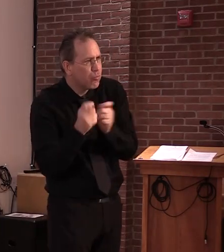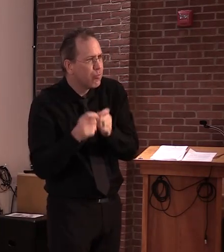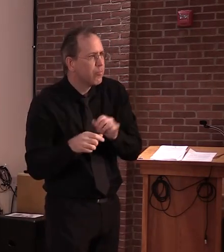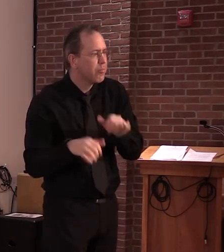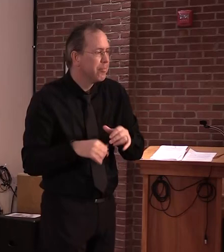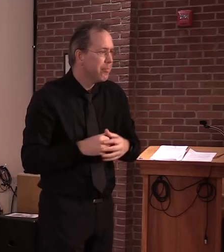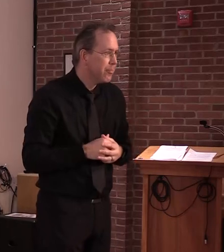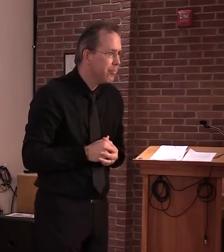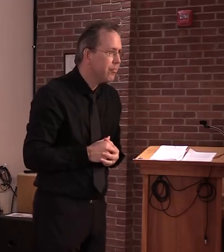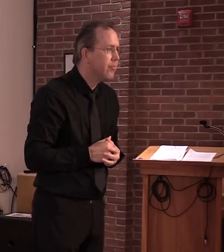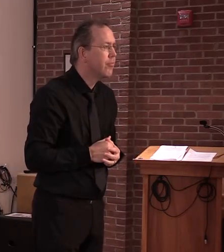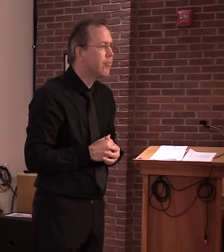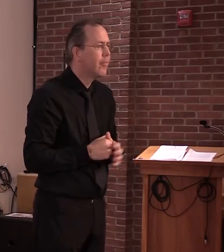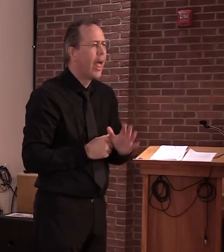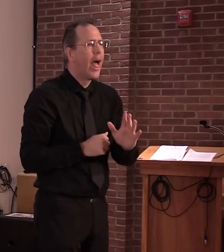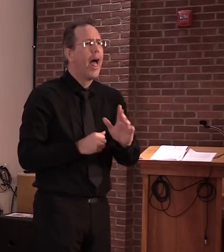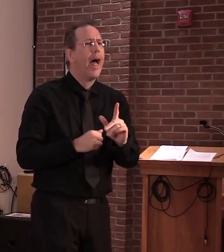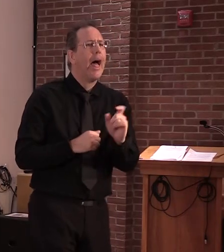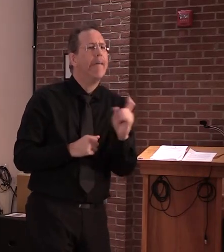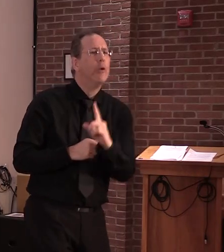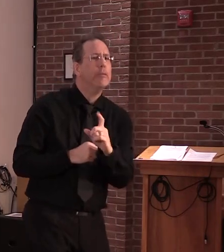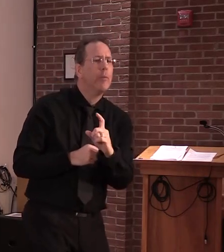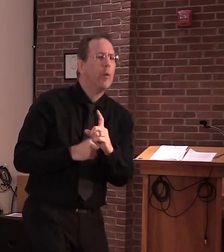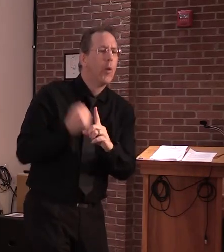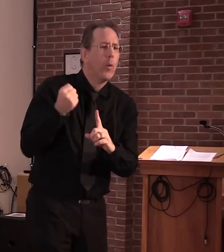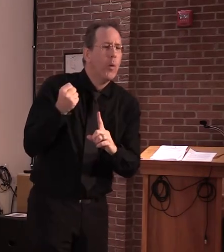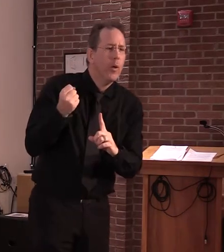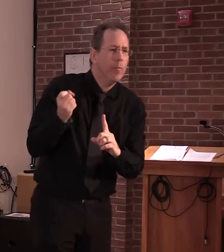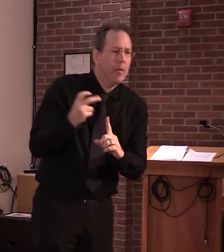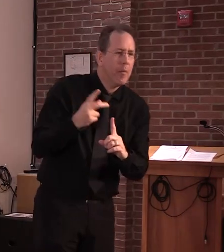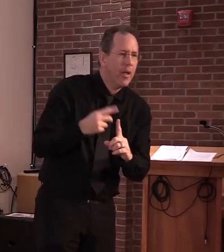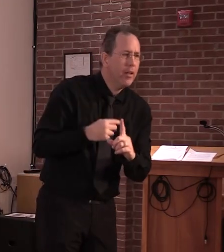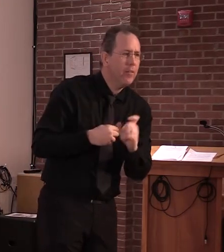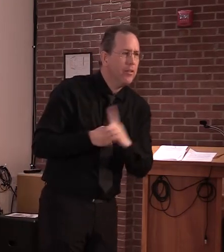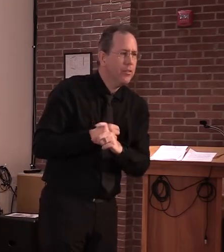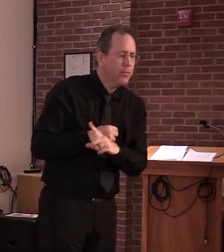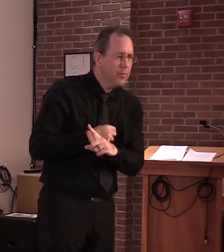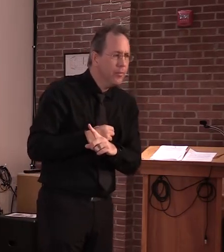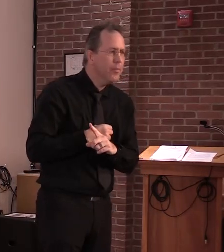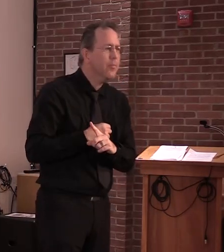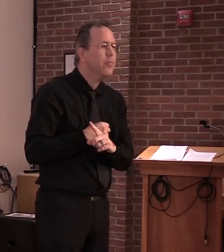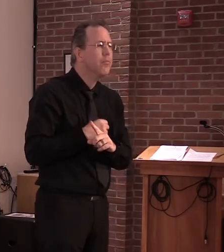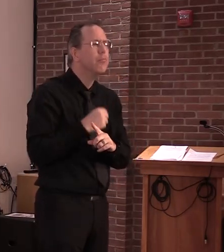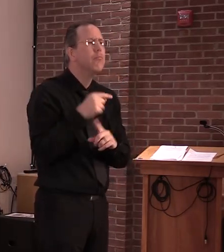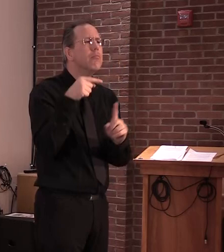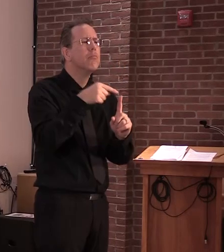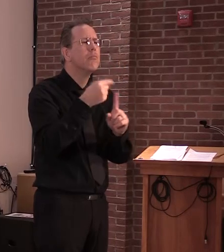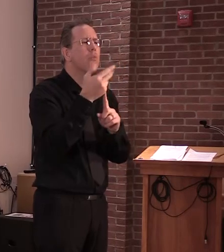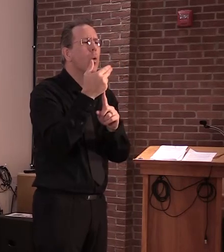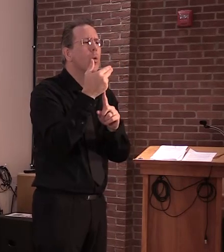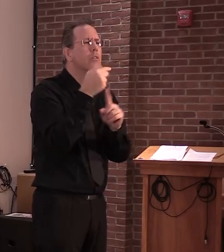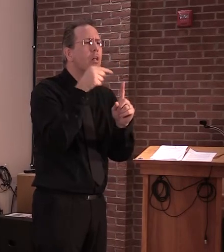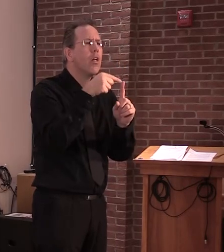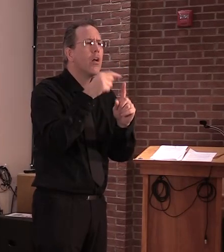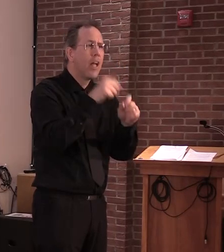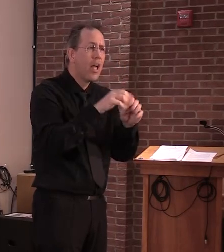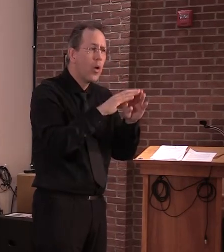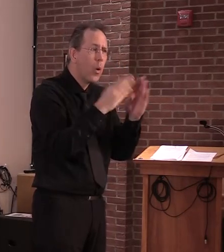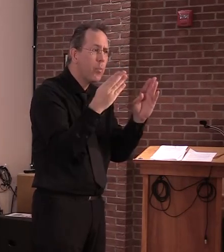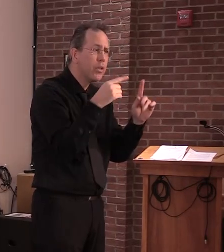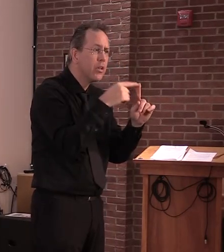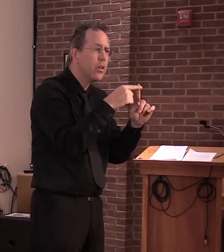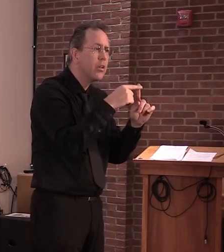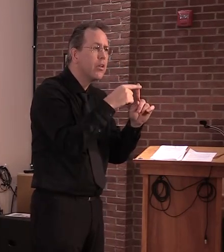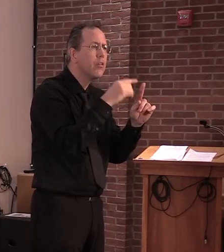If hotels are allowed to start taking reservations again in the middle of June, would you say that something needs to change before then? I'm not gonna speculate